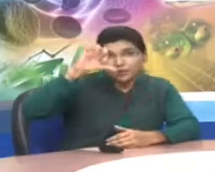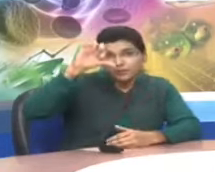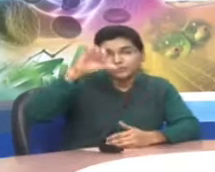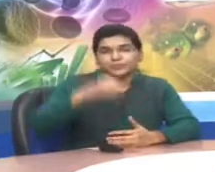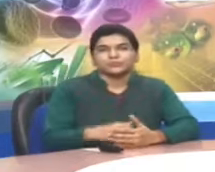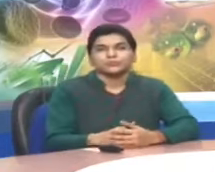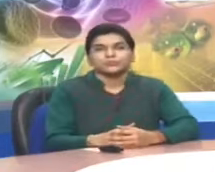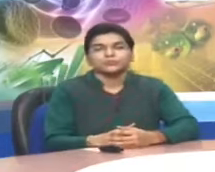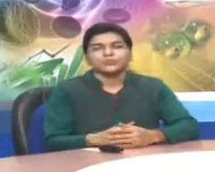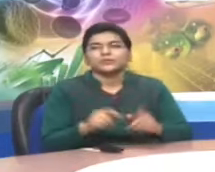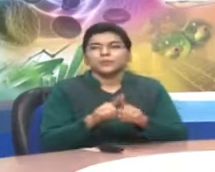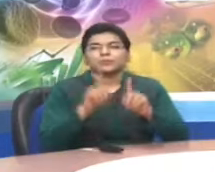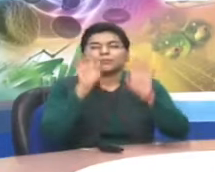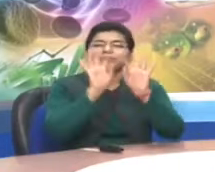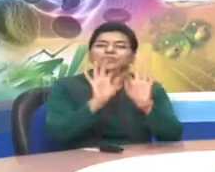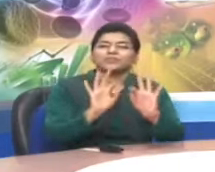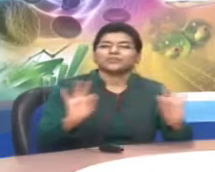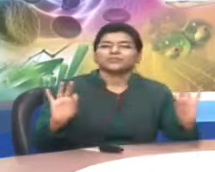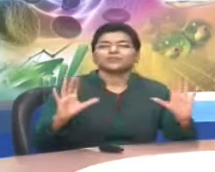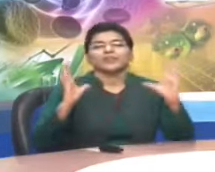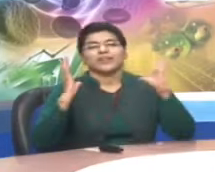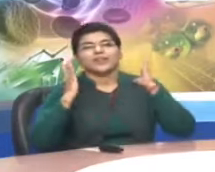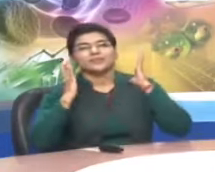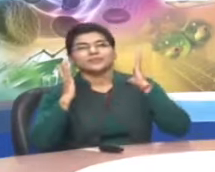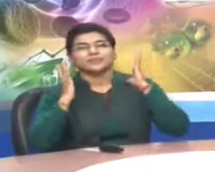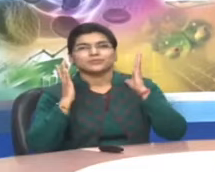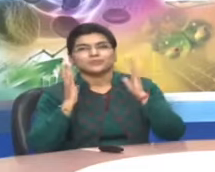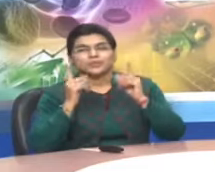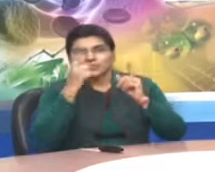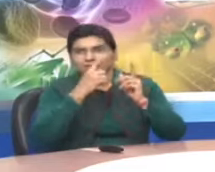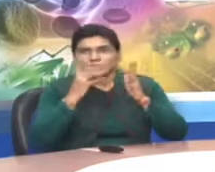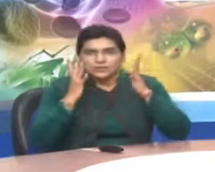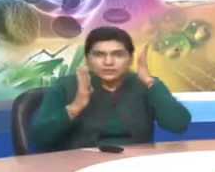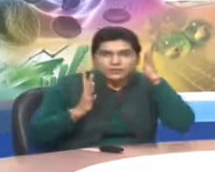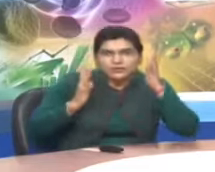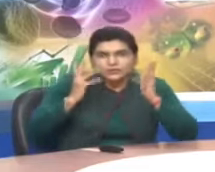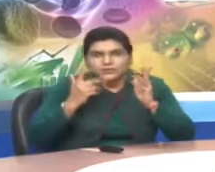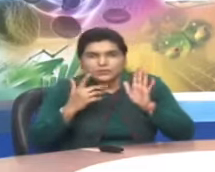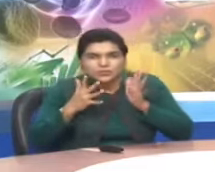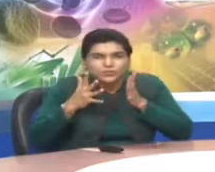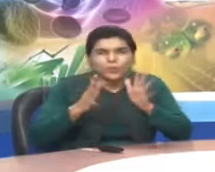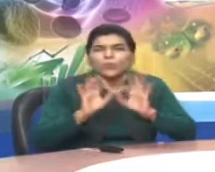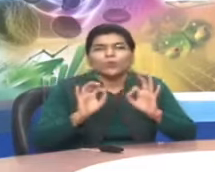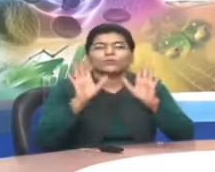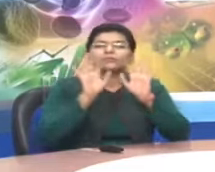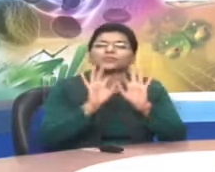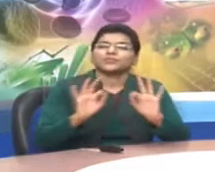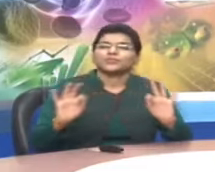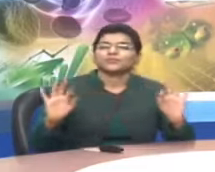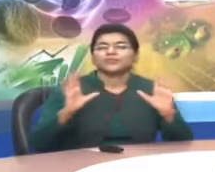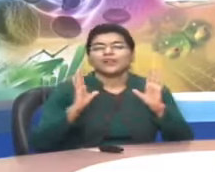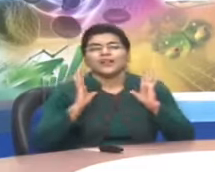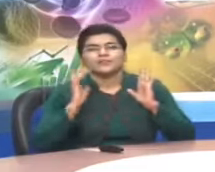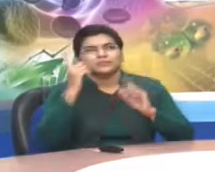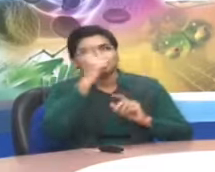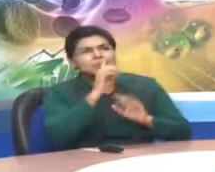Ninth word is nonchalent. It means relaxed.